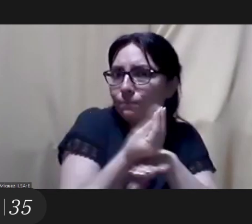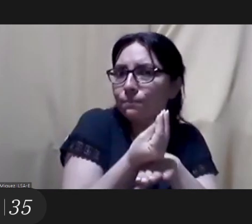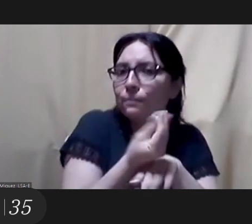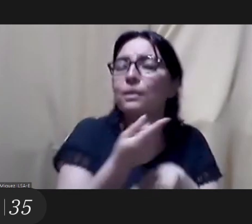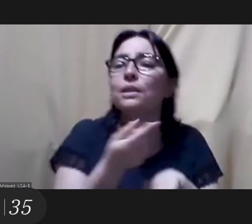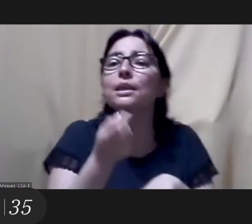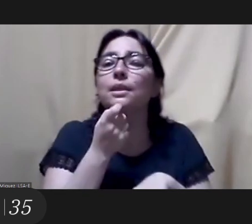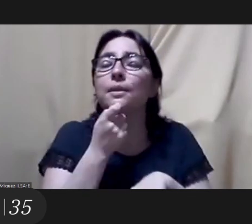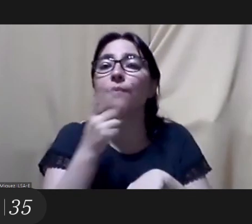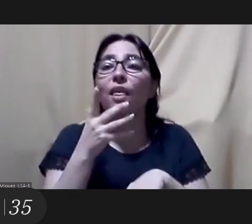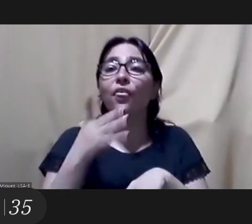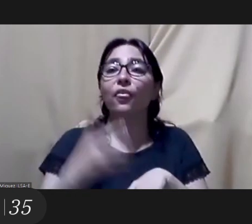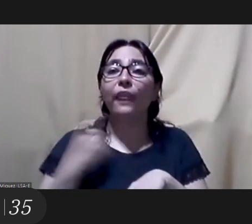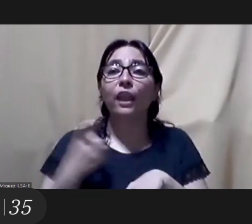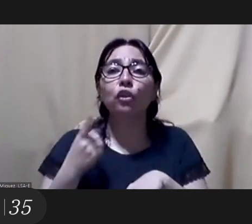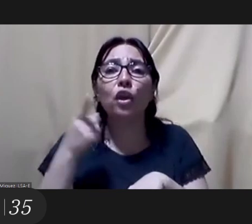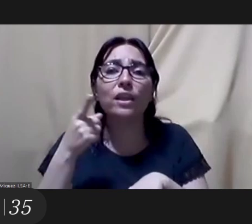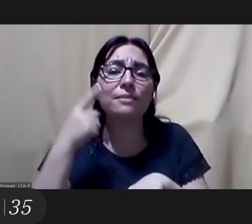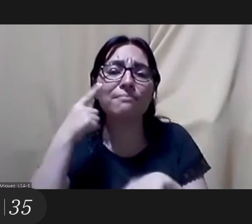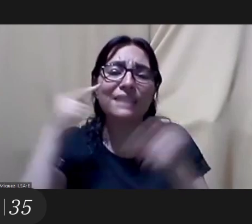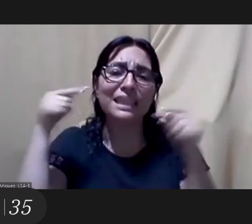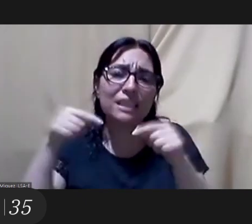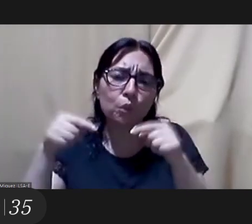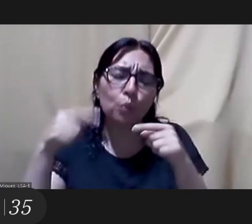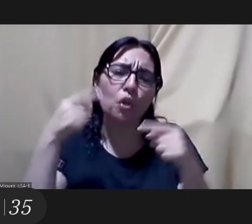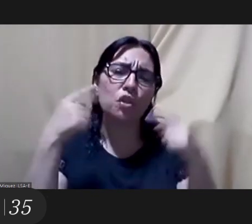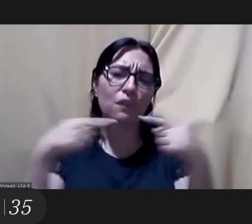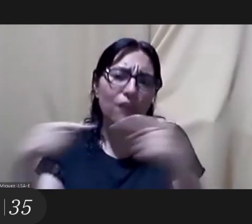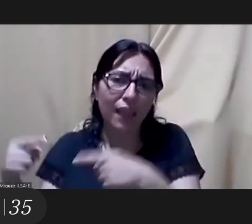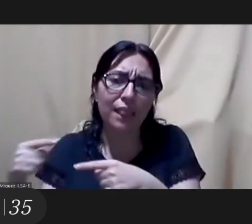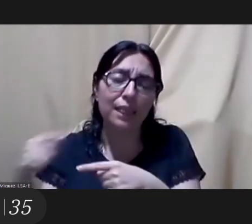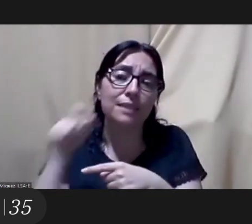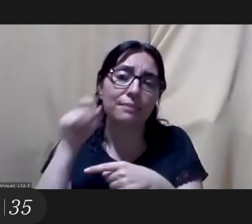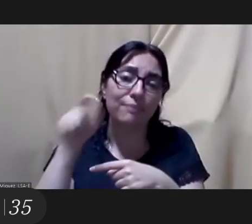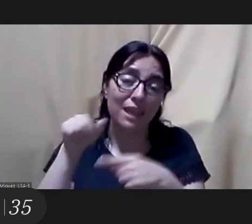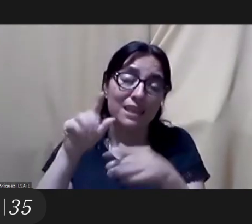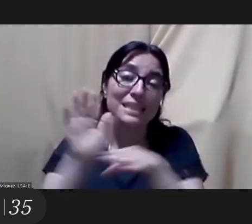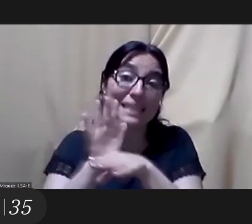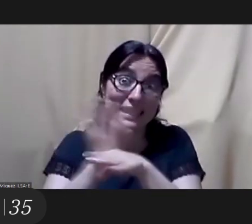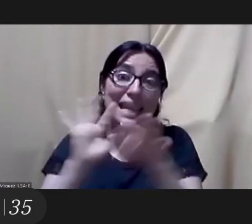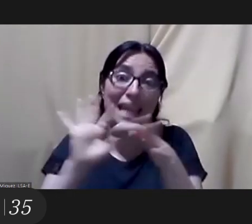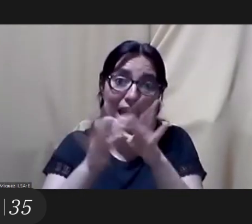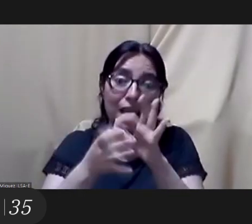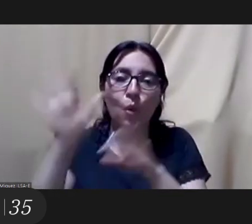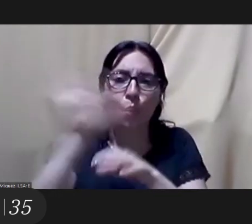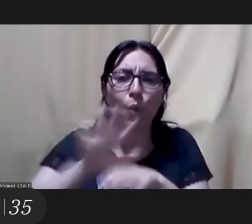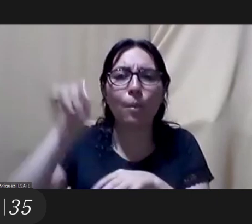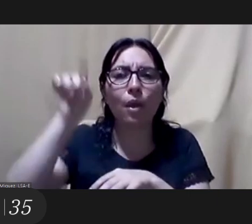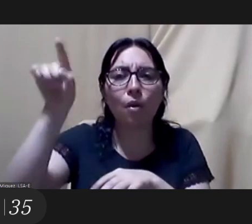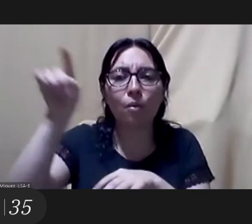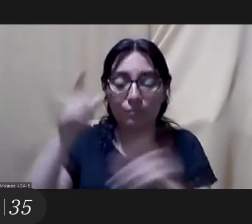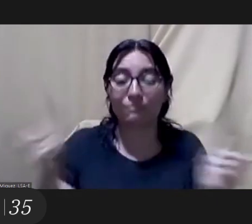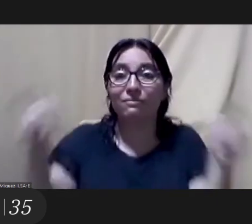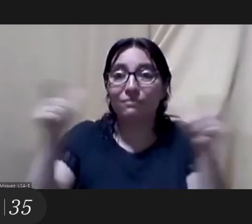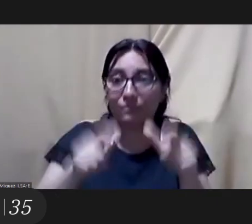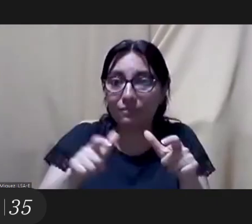and the directors of the different institutes and in european cinema we used to get